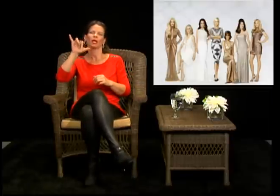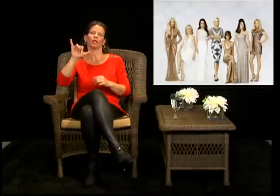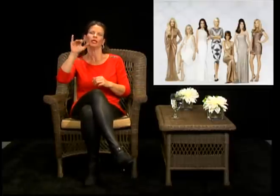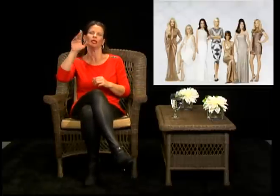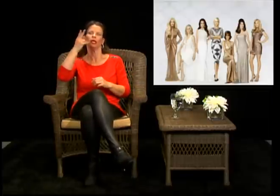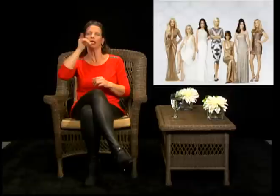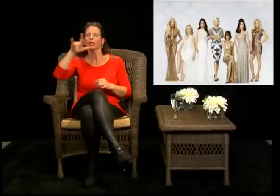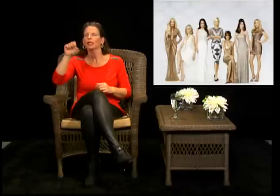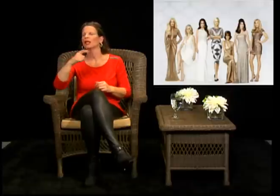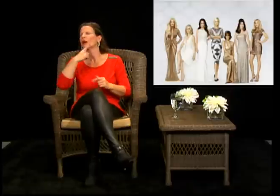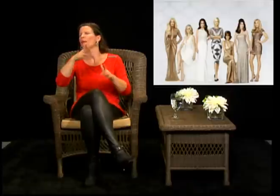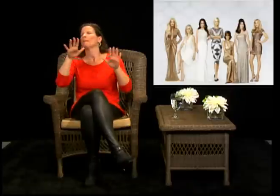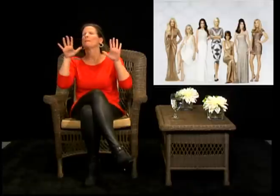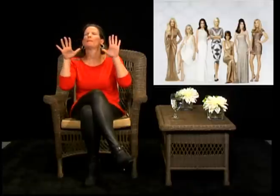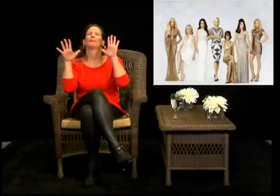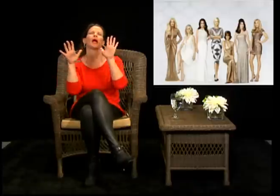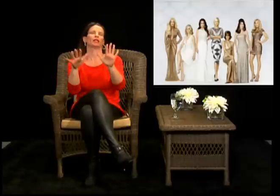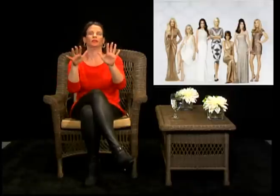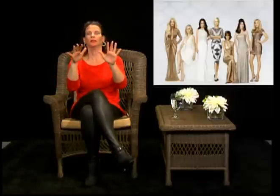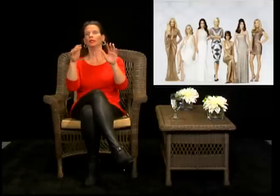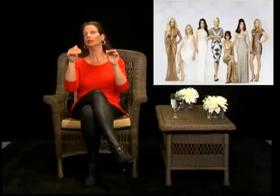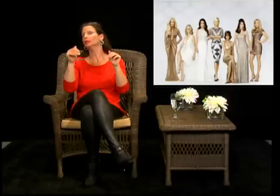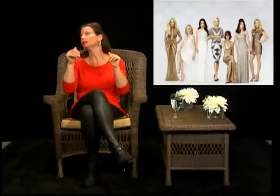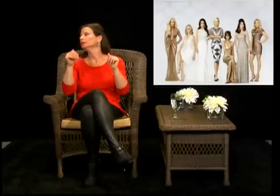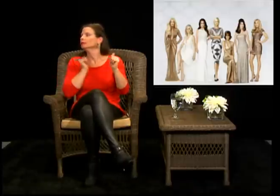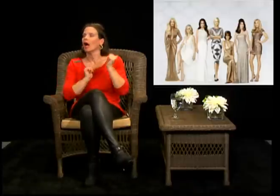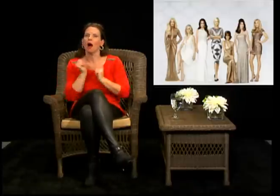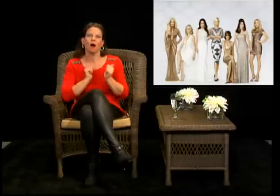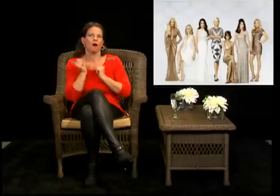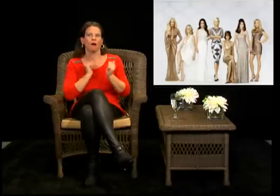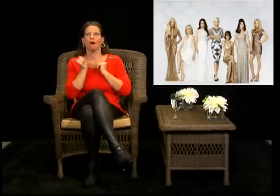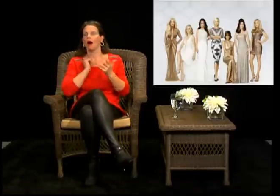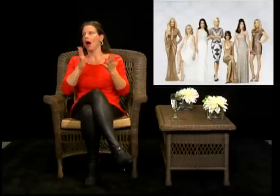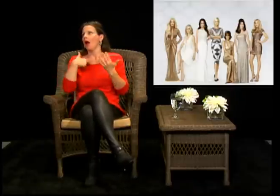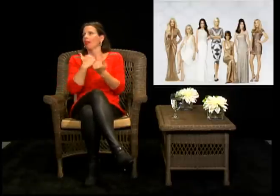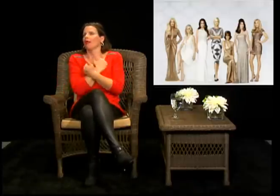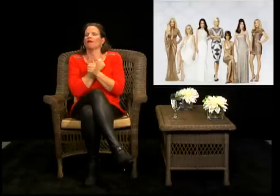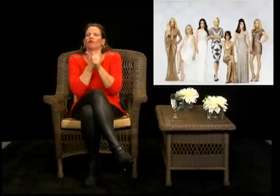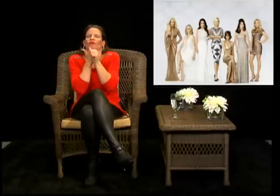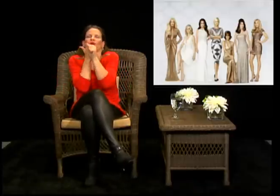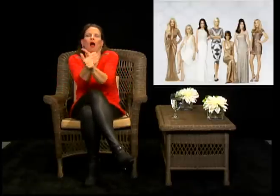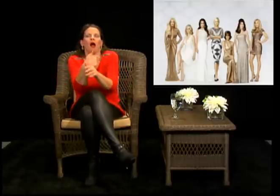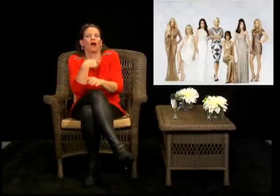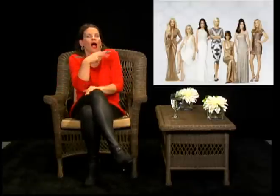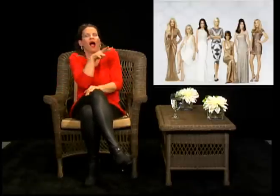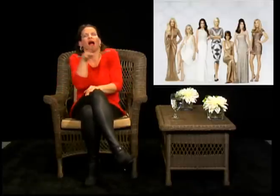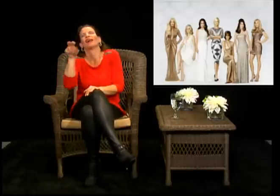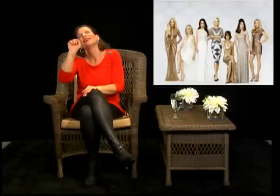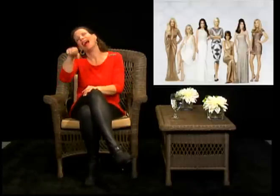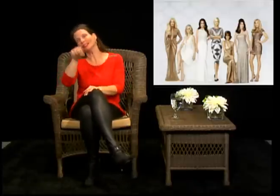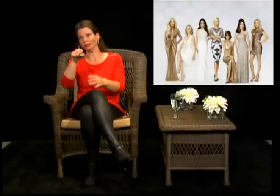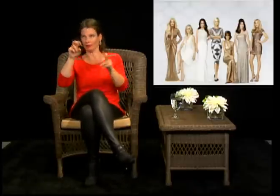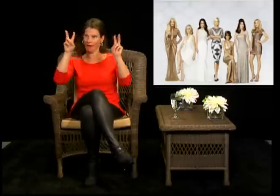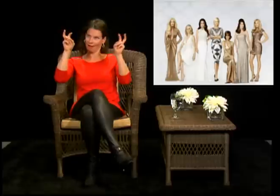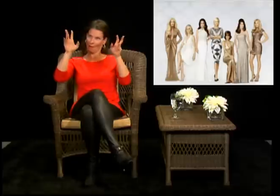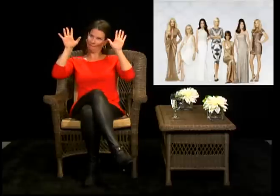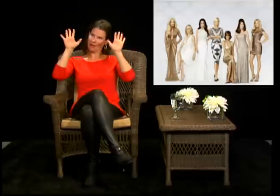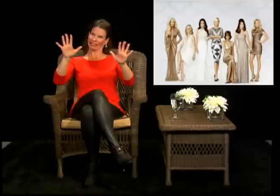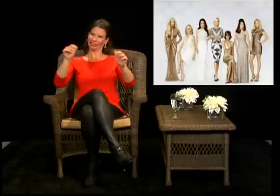so on to housewives of beverly hills oh such a great show i love